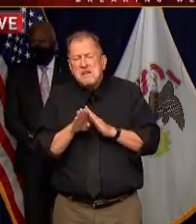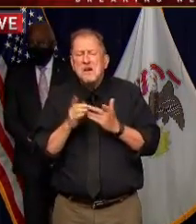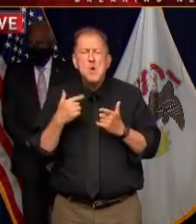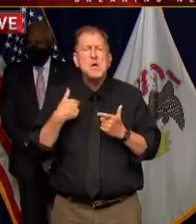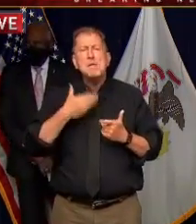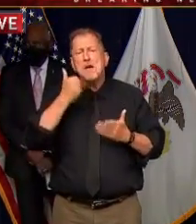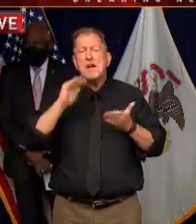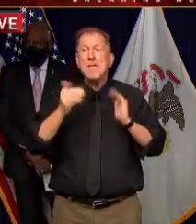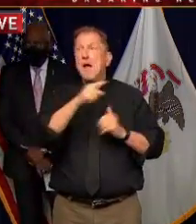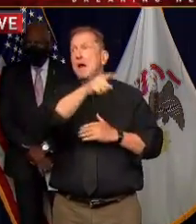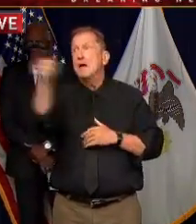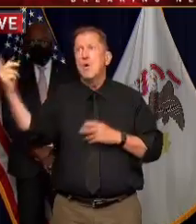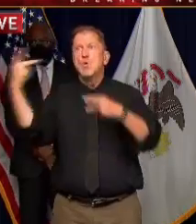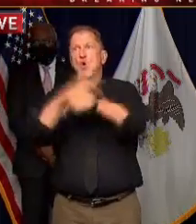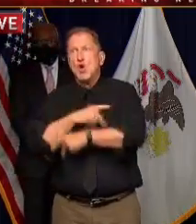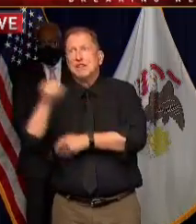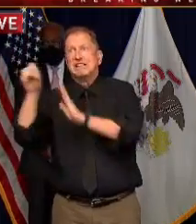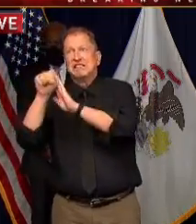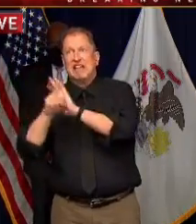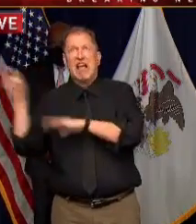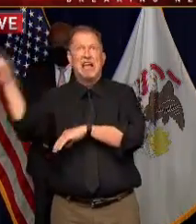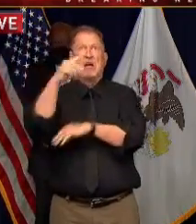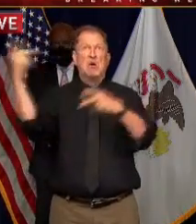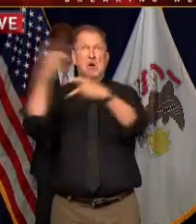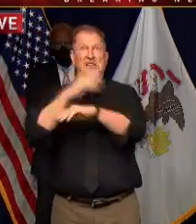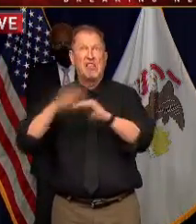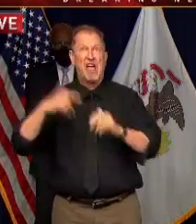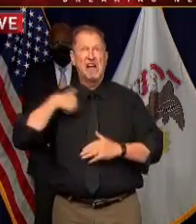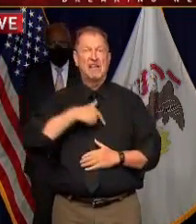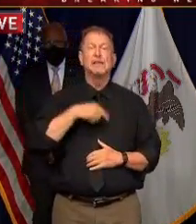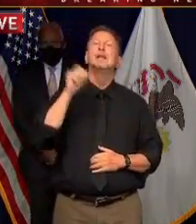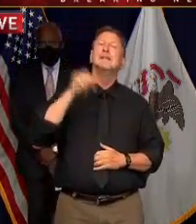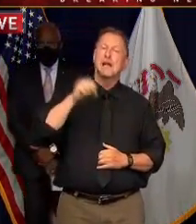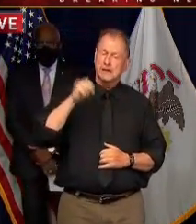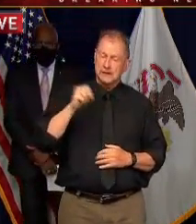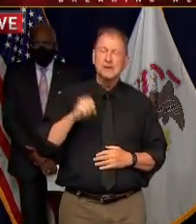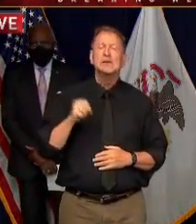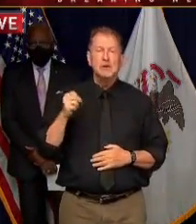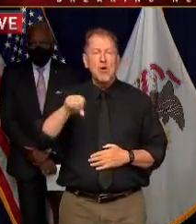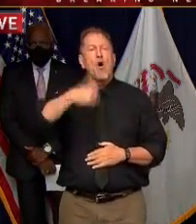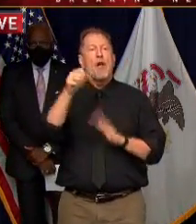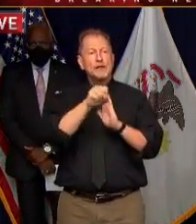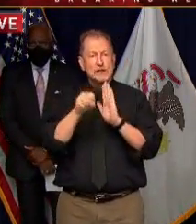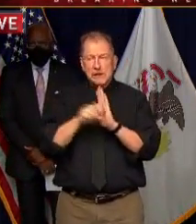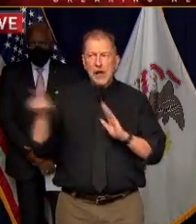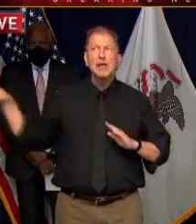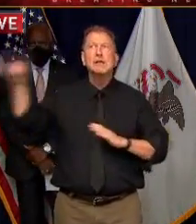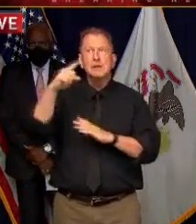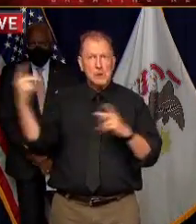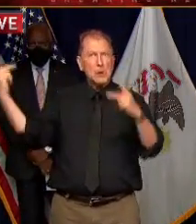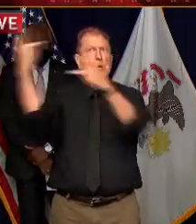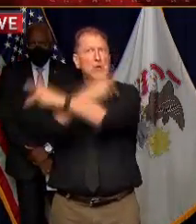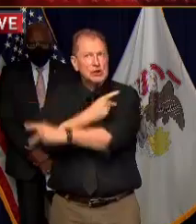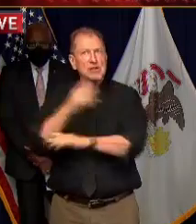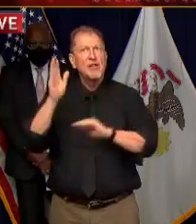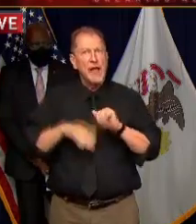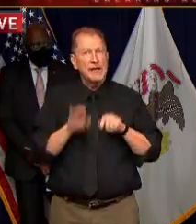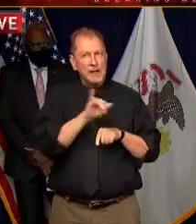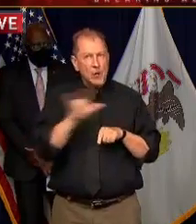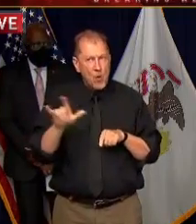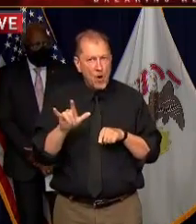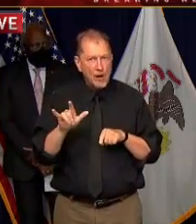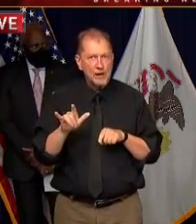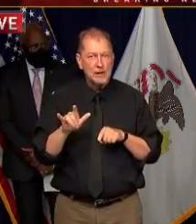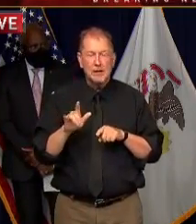states we don't really need to be that strict the truth is we are better than than most states but that's